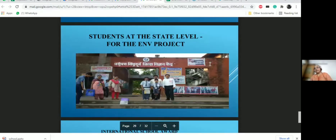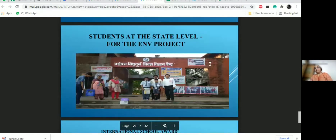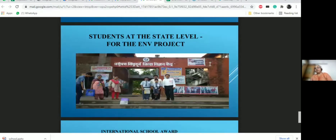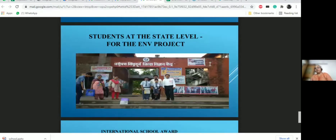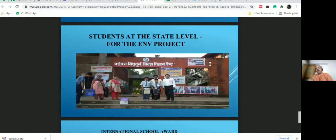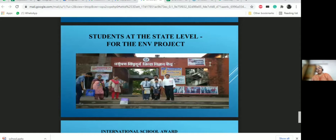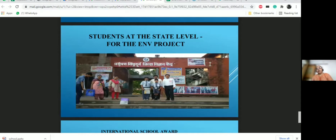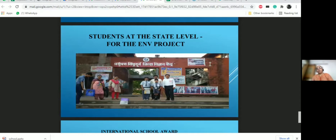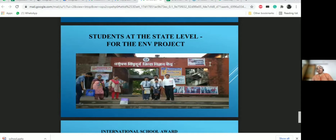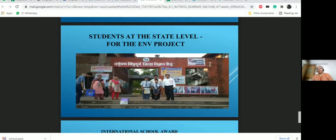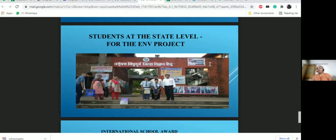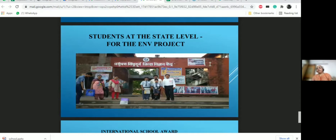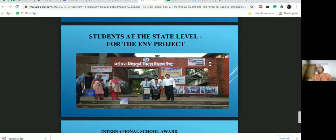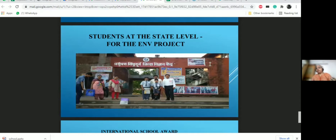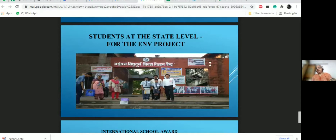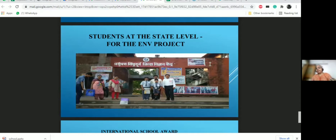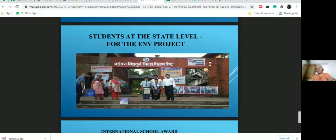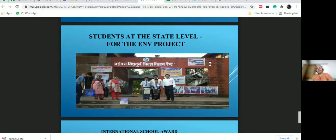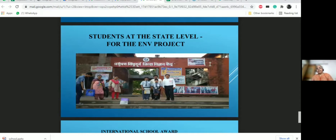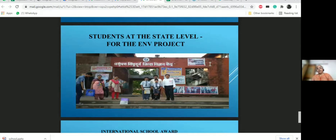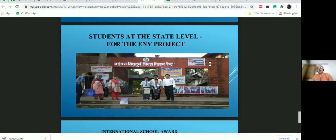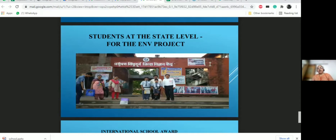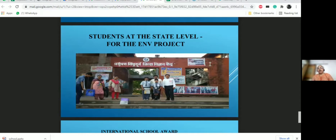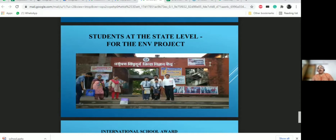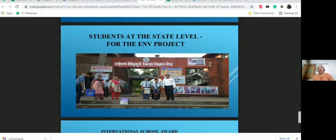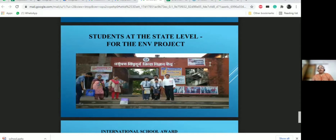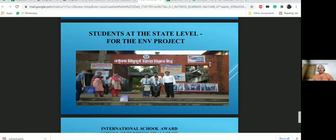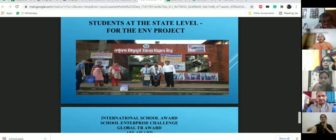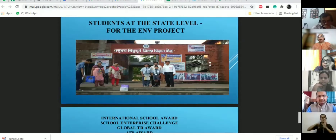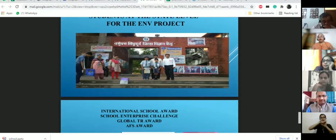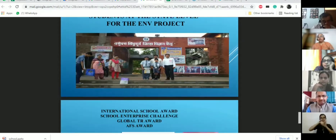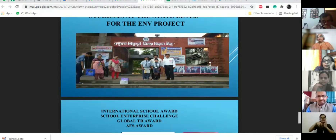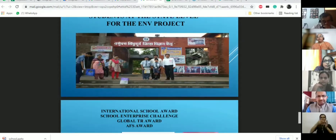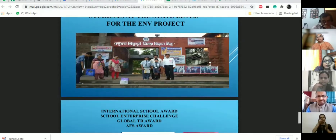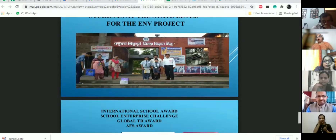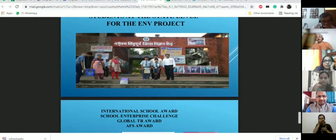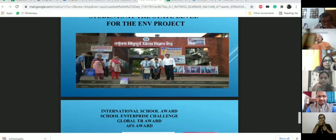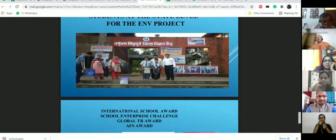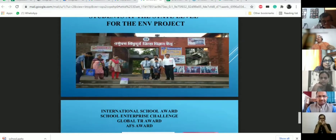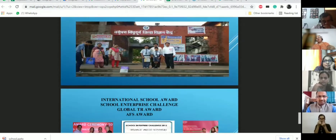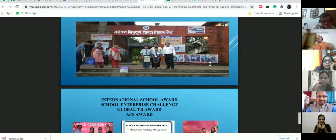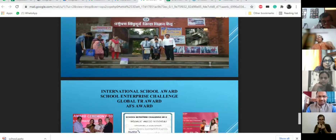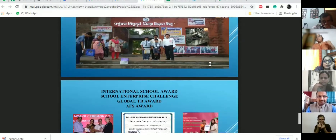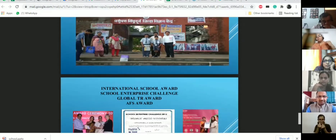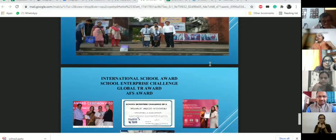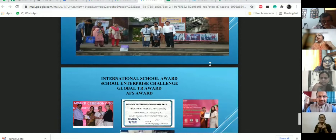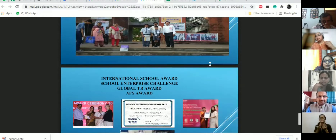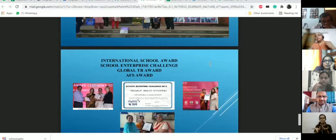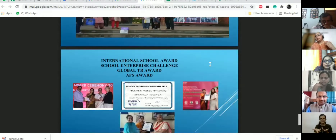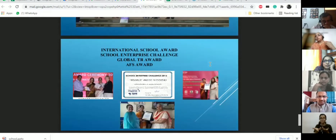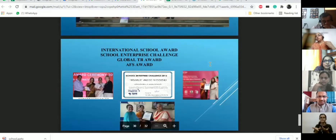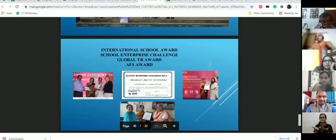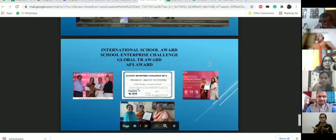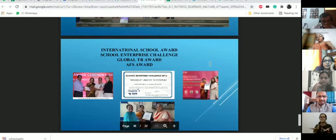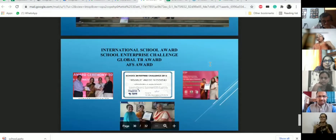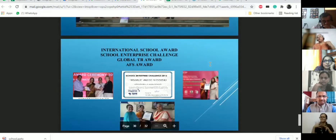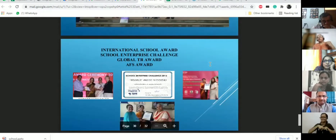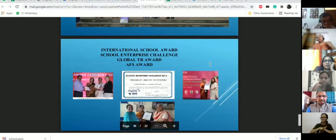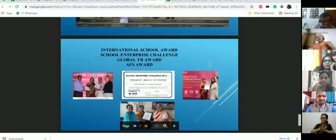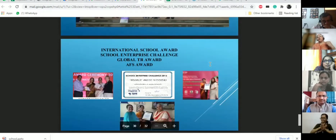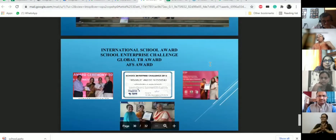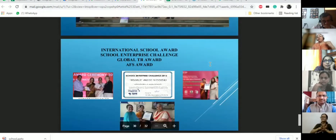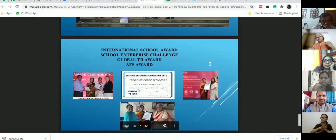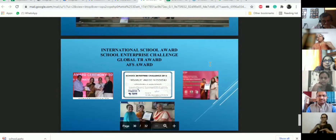the state level, where we did water testing. And we have won, now this is a mainstream school. So,